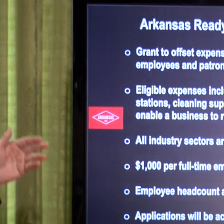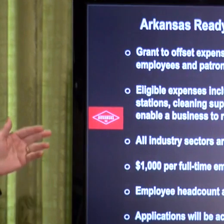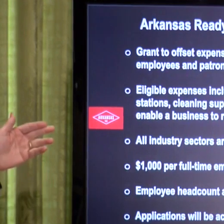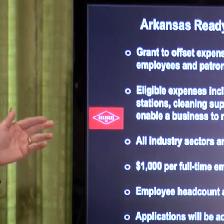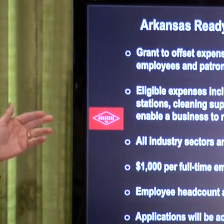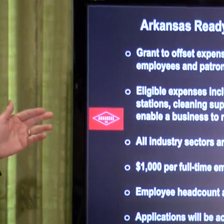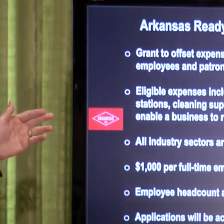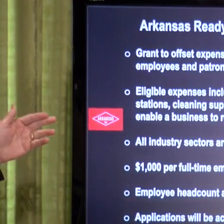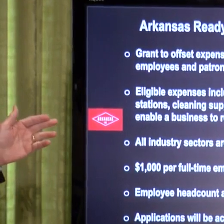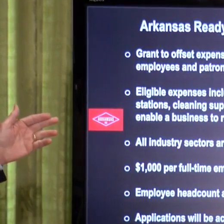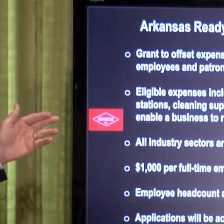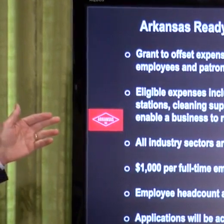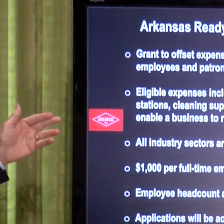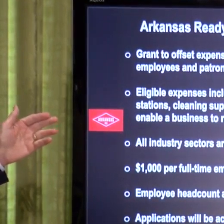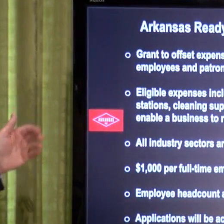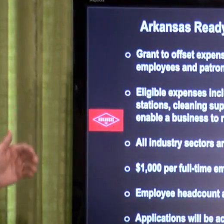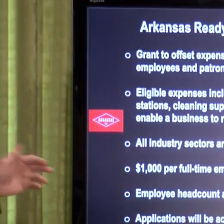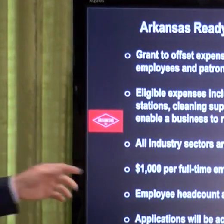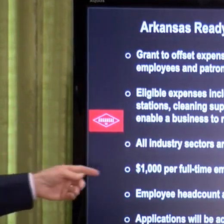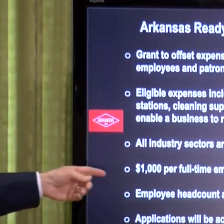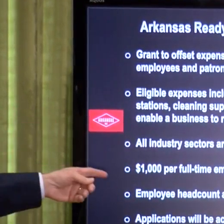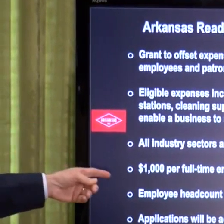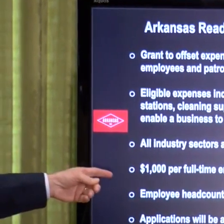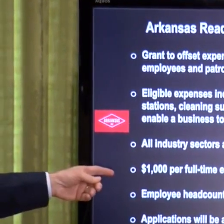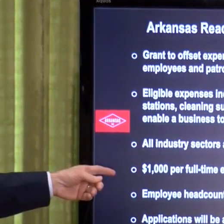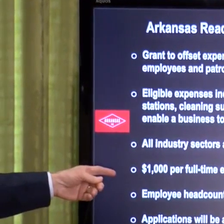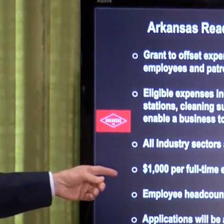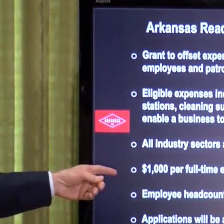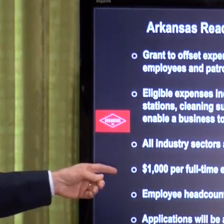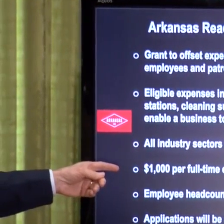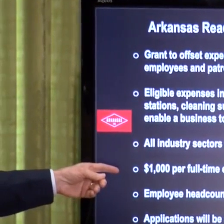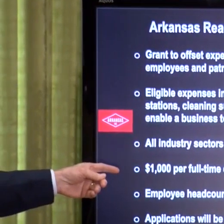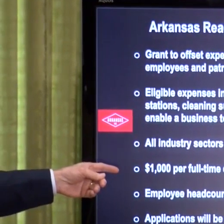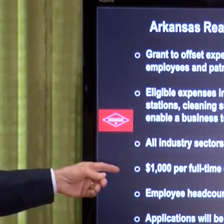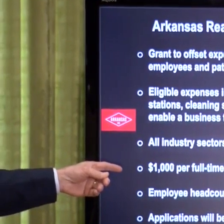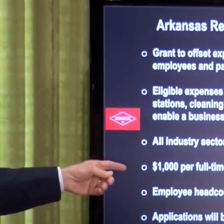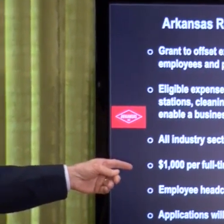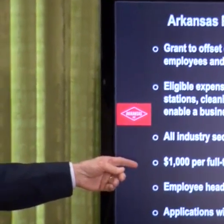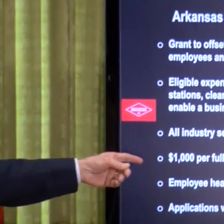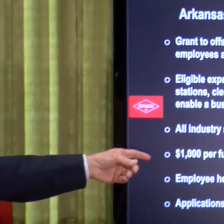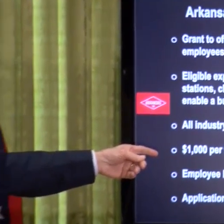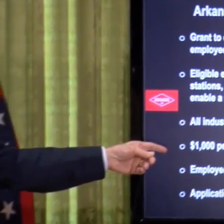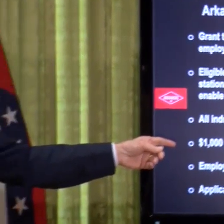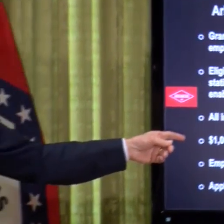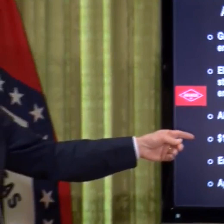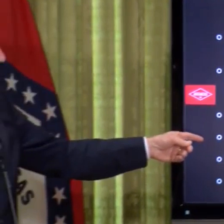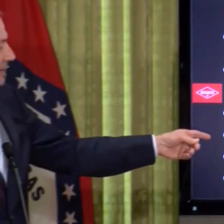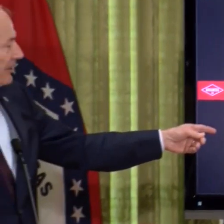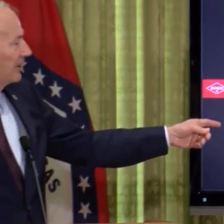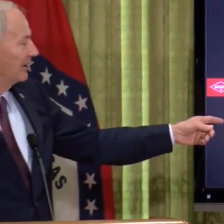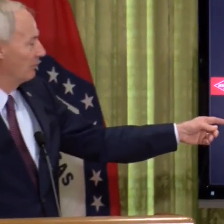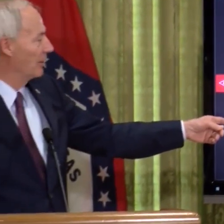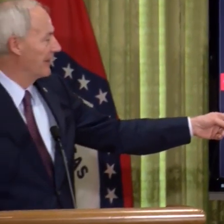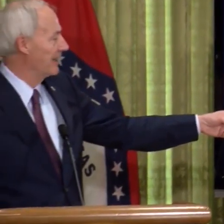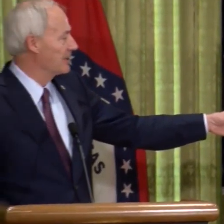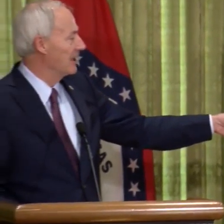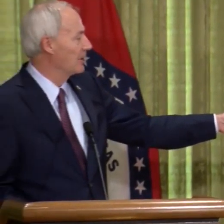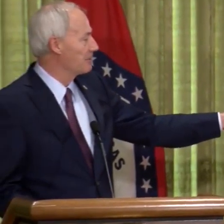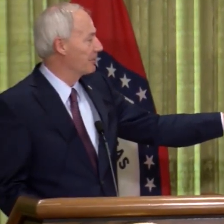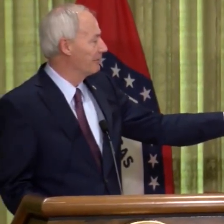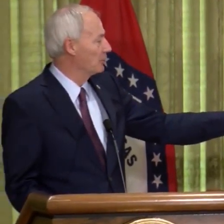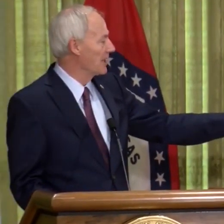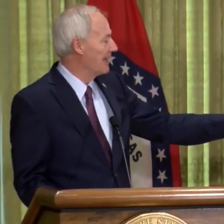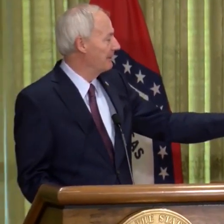It will allow up to $100,000 per company, which will be configured at $1